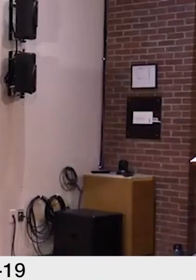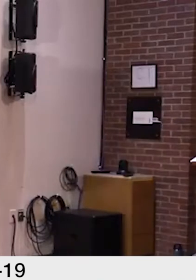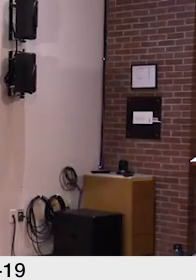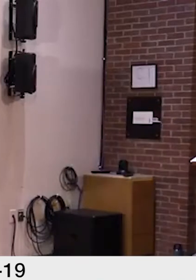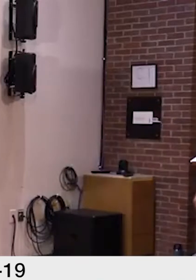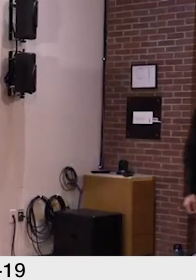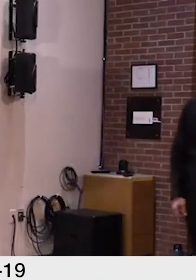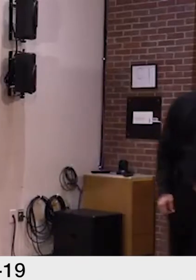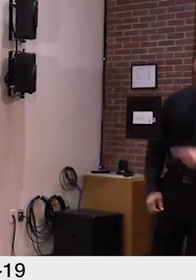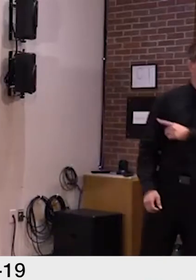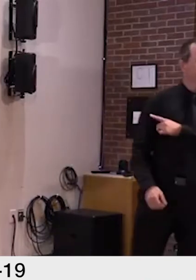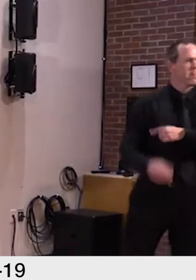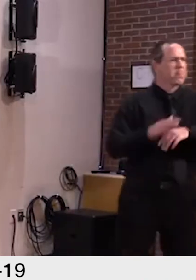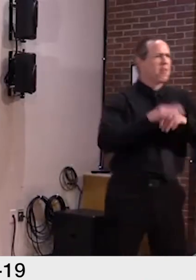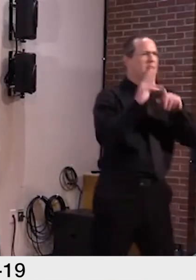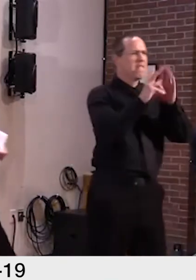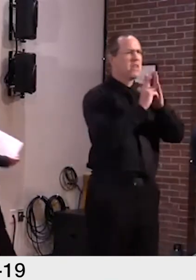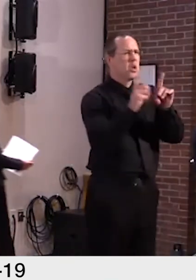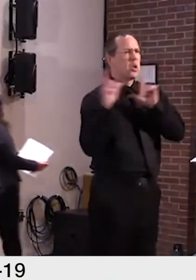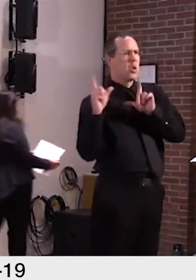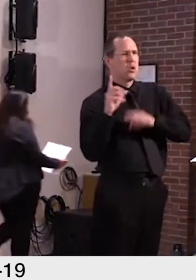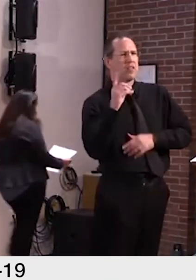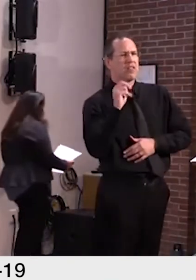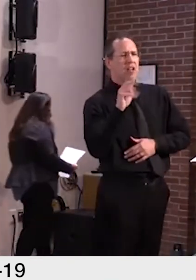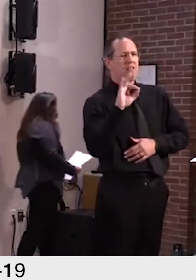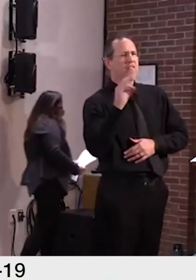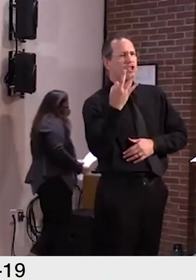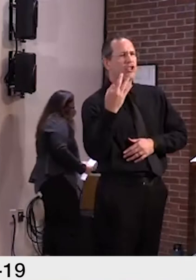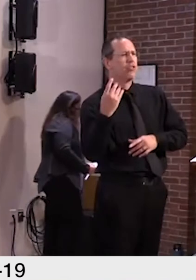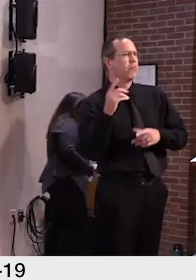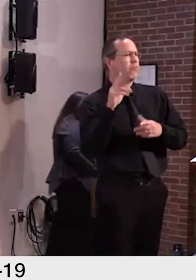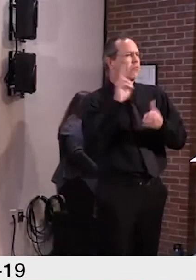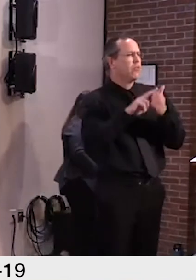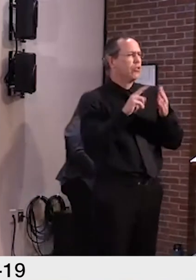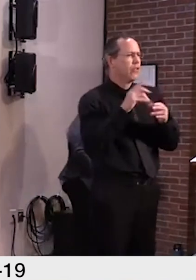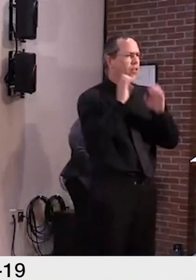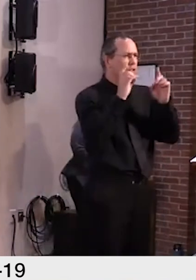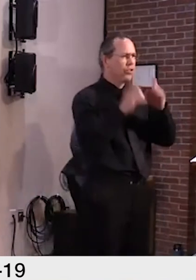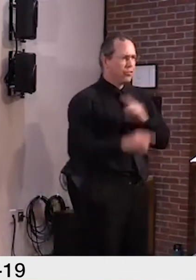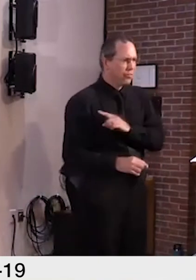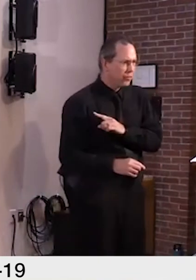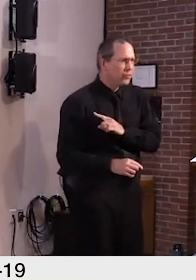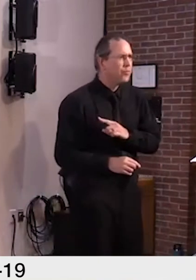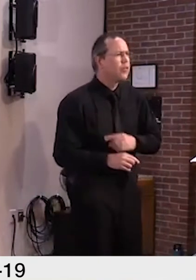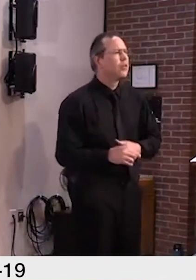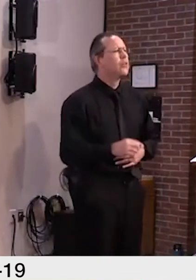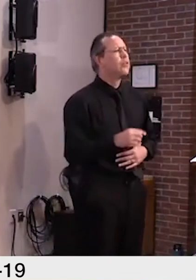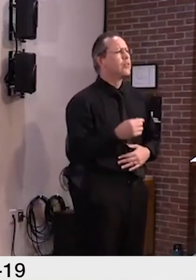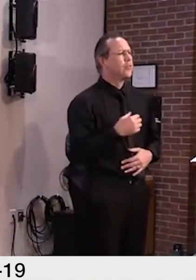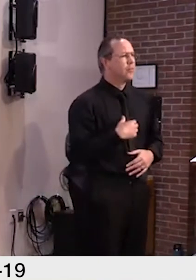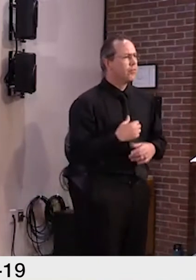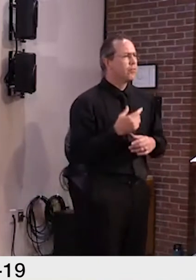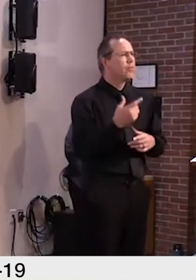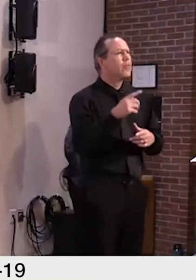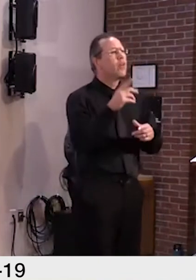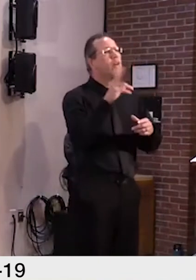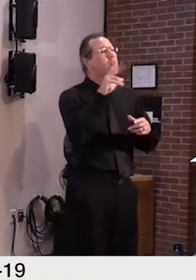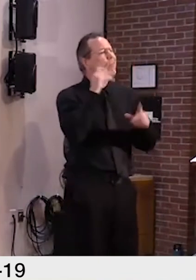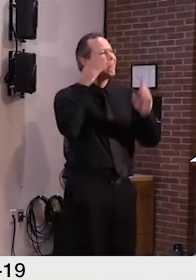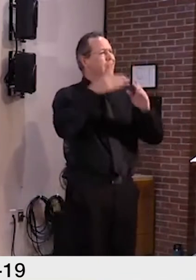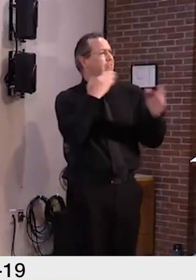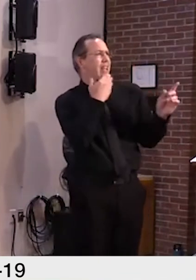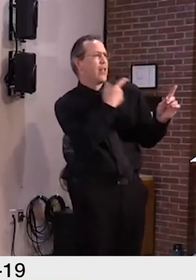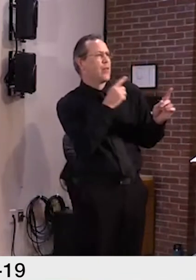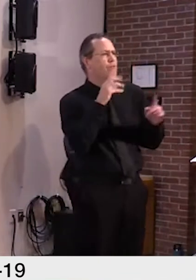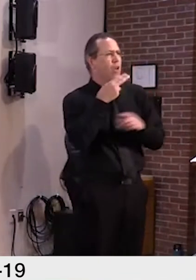Thank you. morning. Thank you, Holly, for your work. It's been a very successful partnership with our schools. It's just amazing how